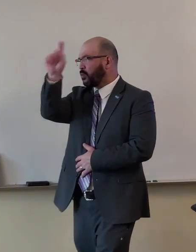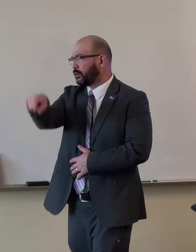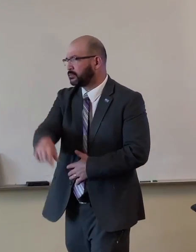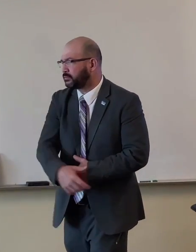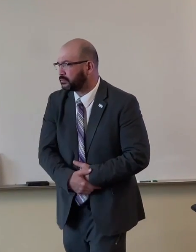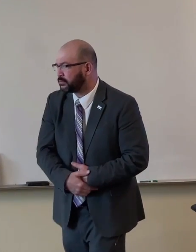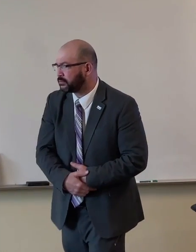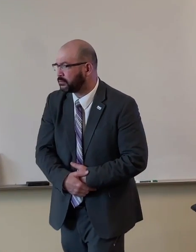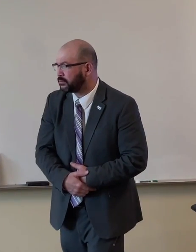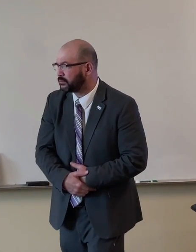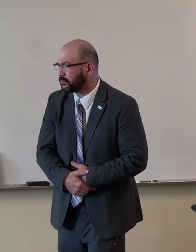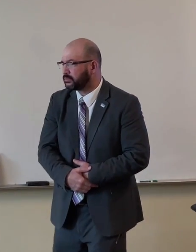here's a question for you.